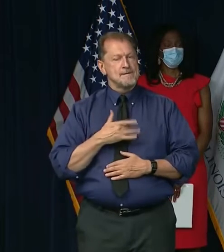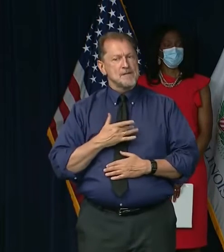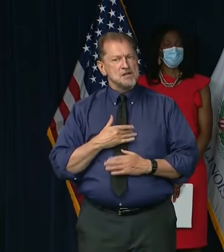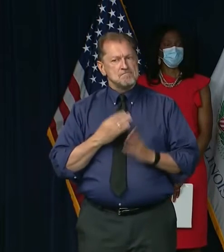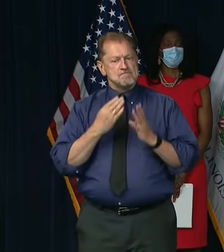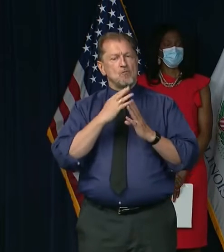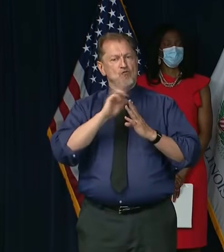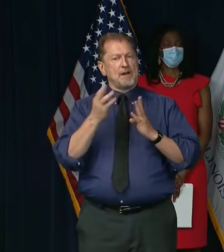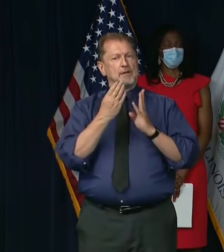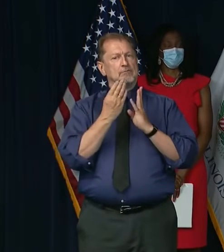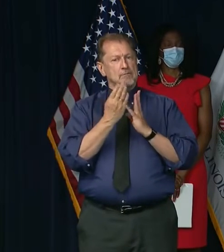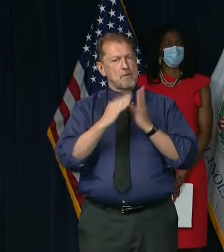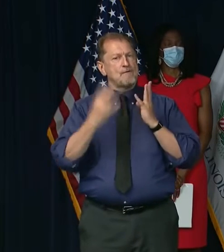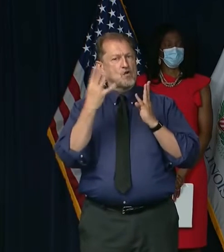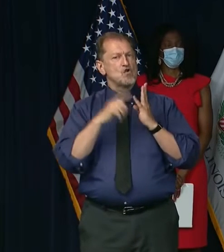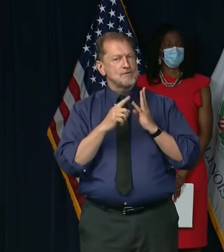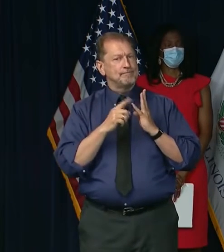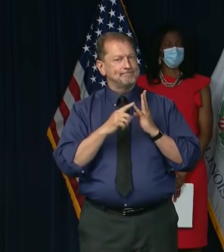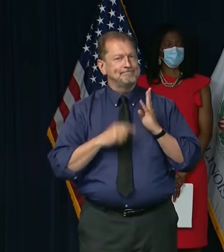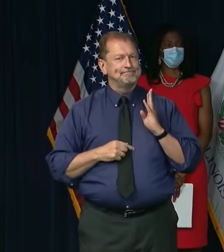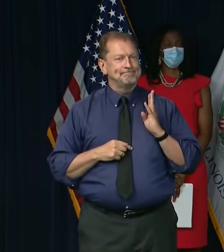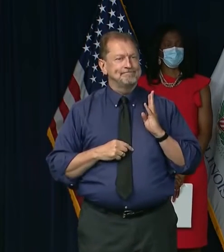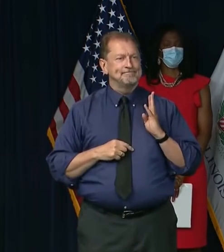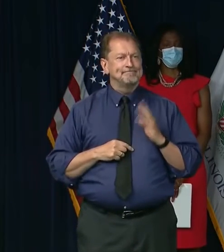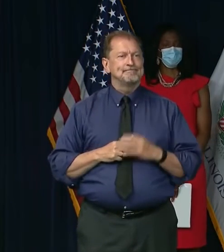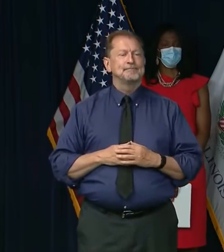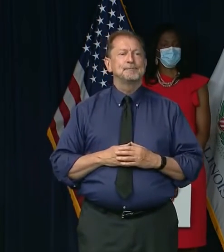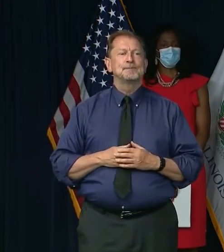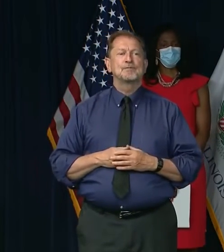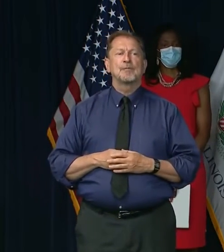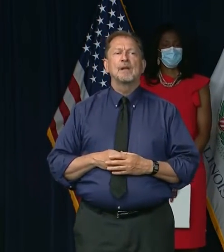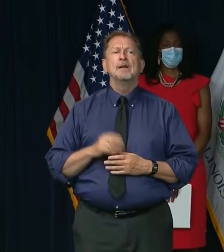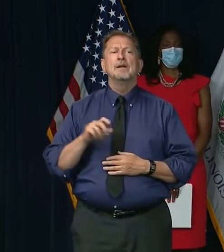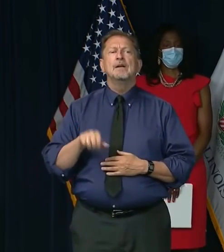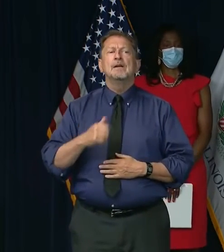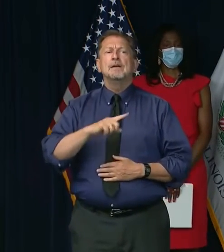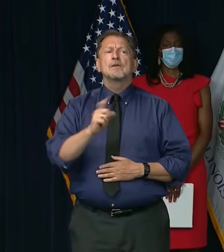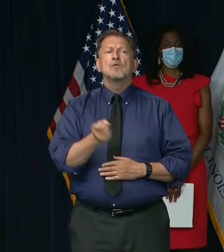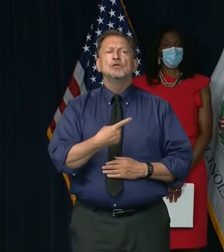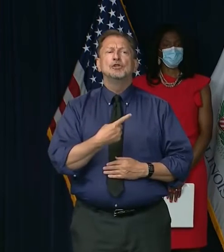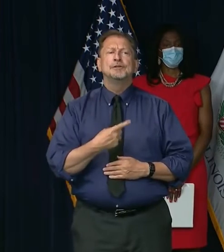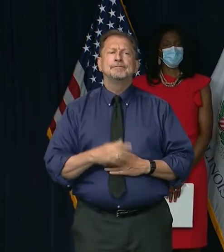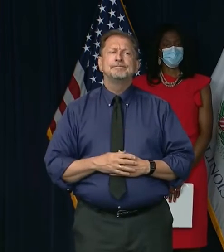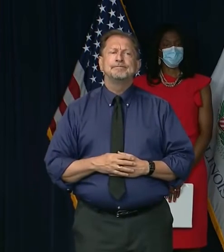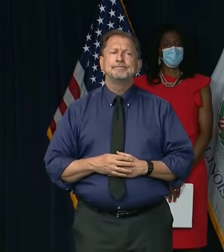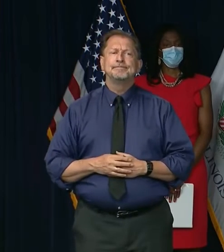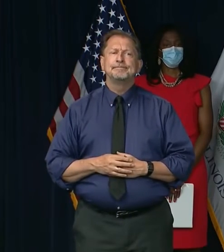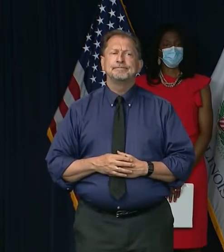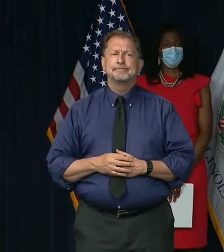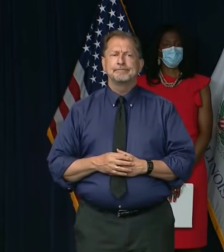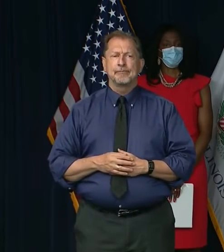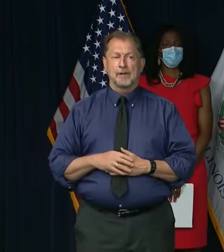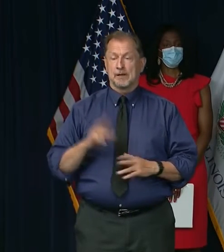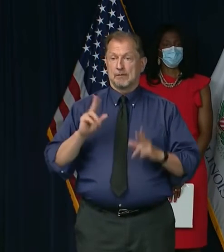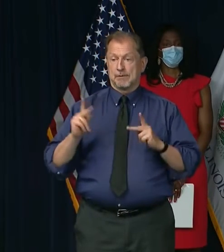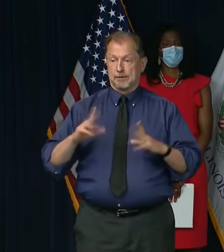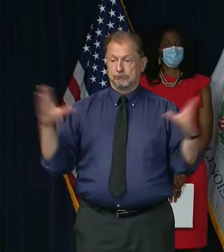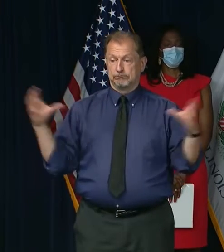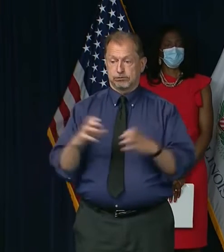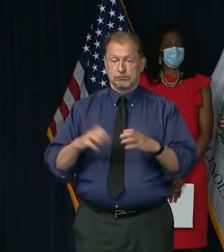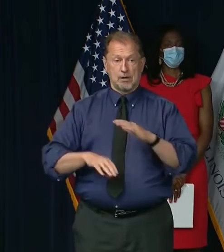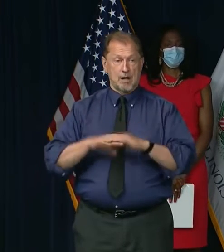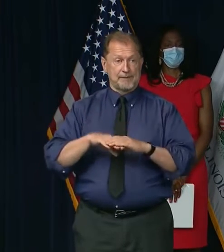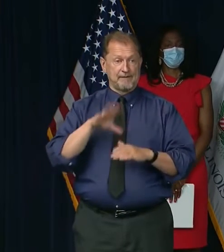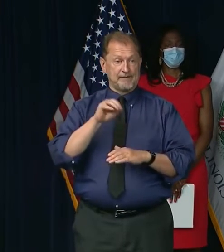you know, watch and wait and we'll make, we'll react to it as it comes. Okay. This question from Sarah Schulte, ABC7, especially allowing gatherings of up to 50 people,